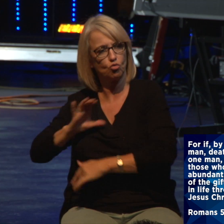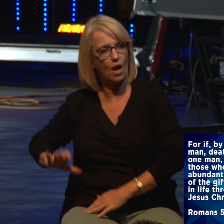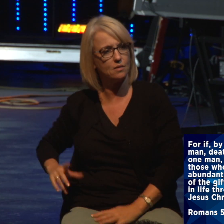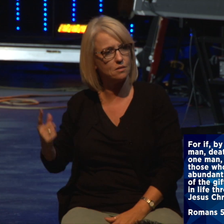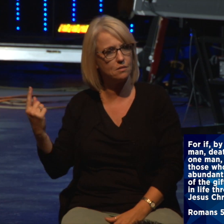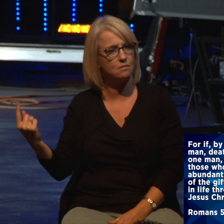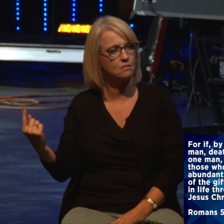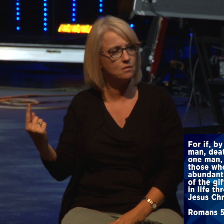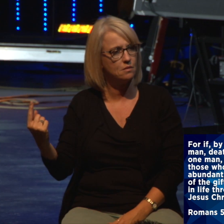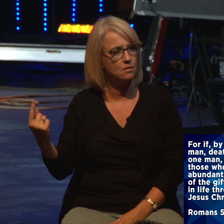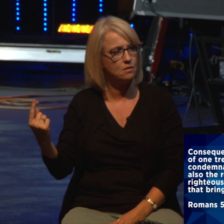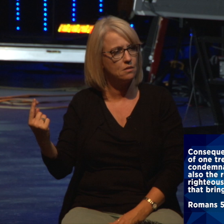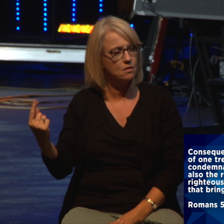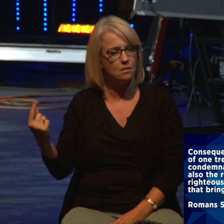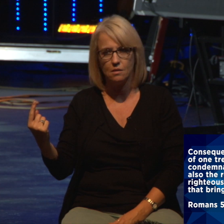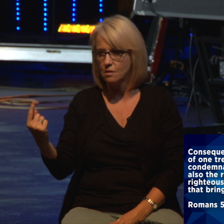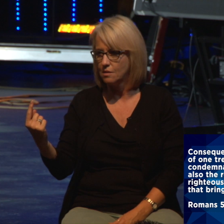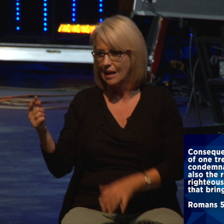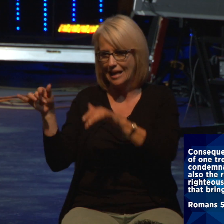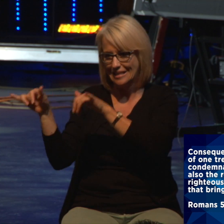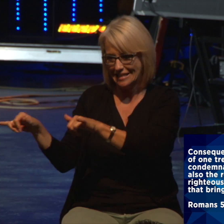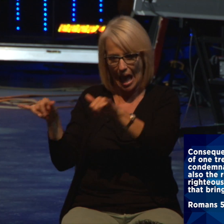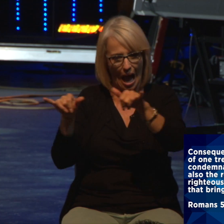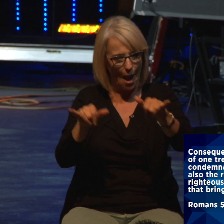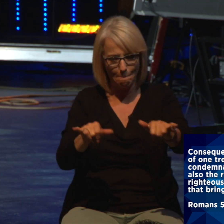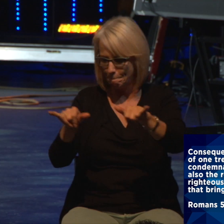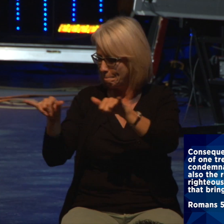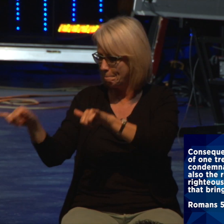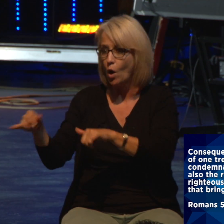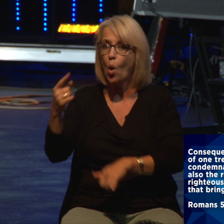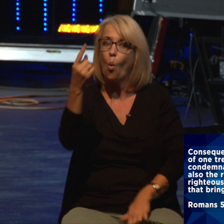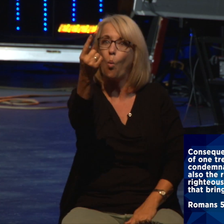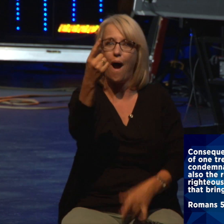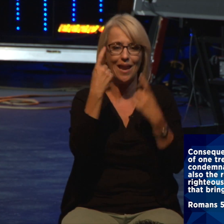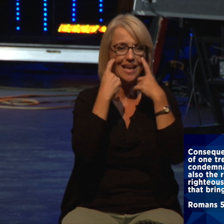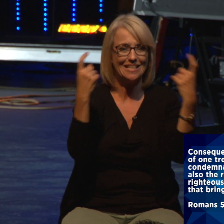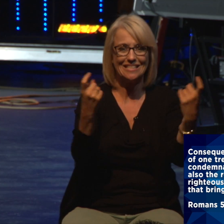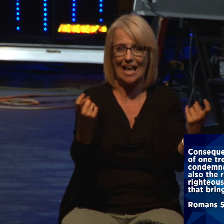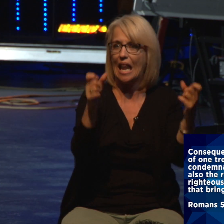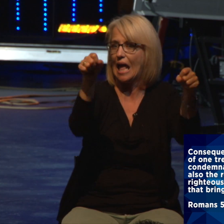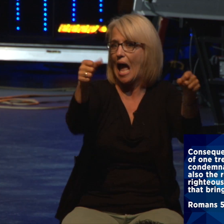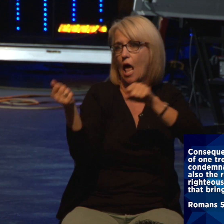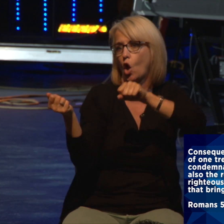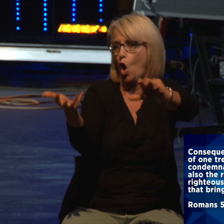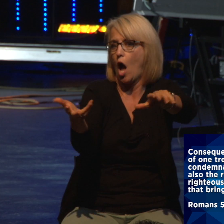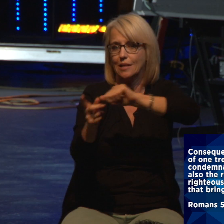Consequently just as the result of one trespass was condemnation for all men